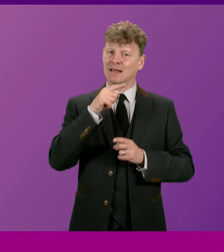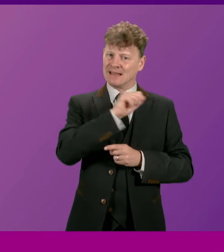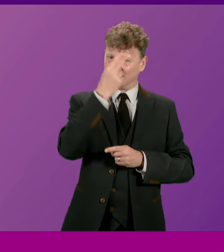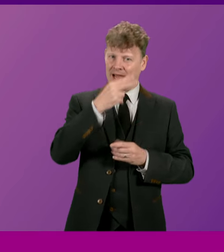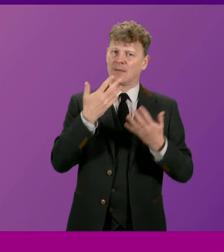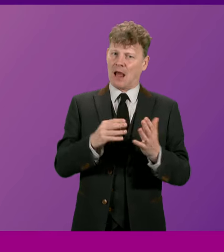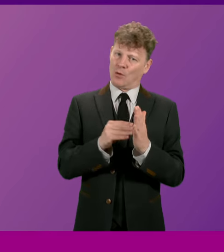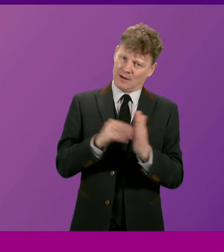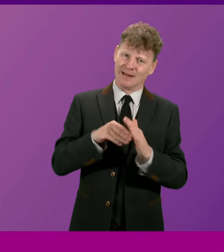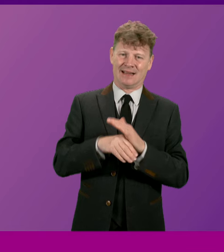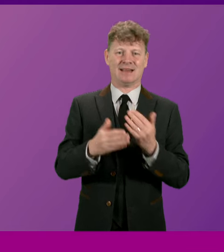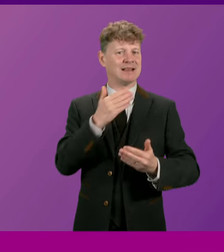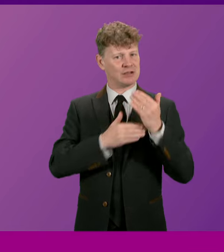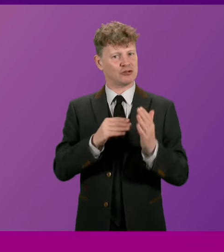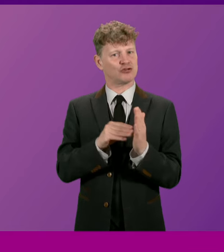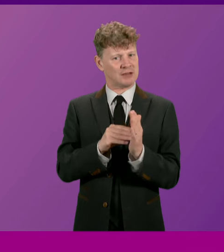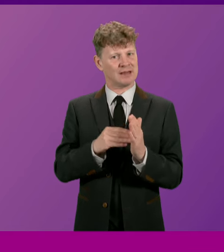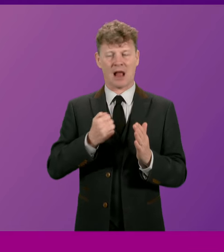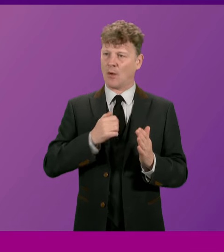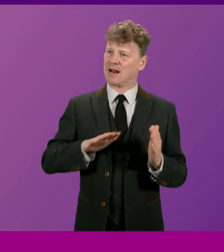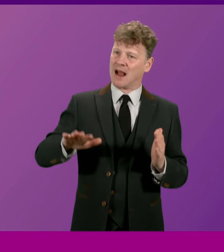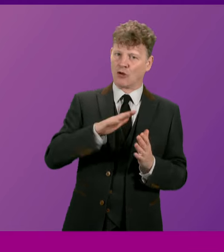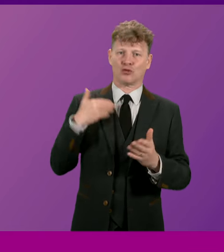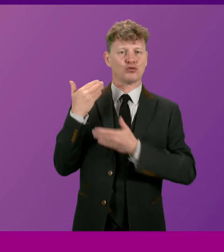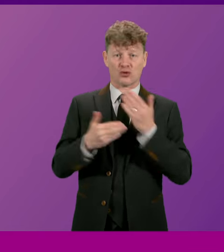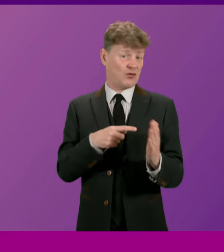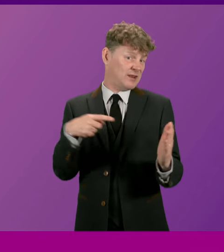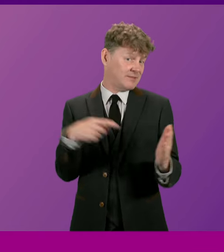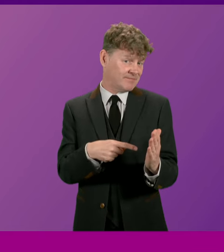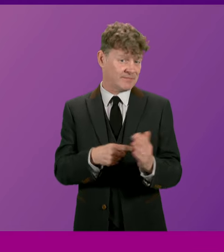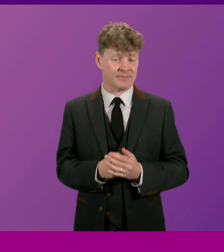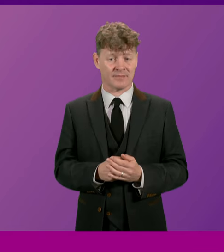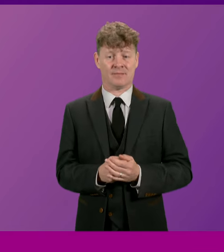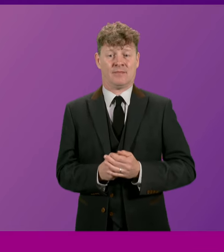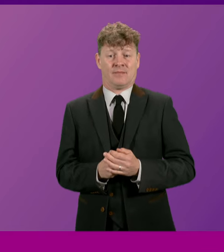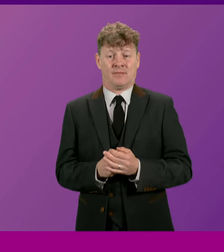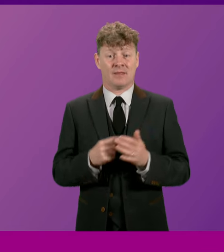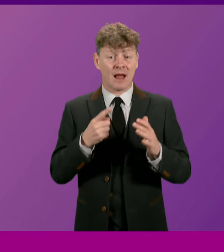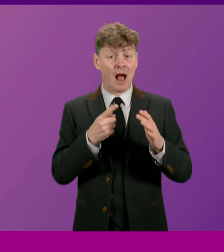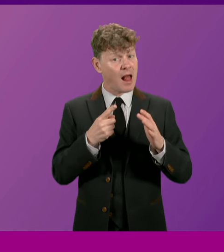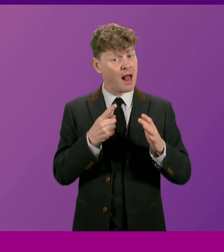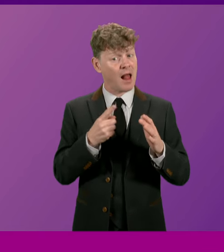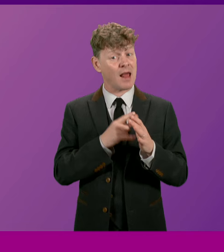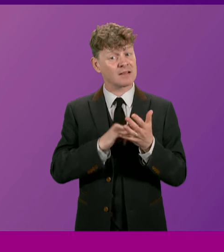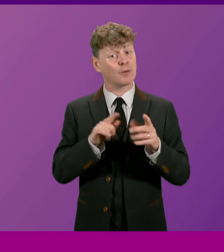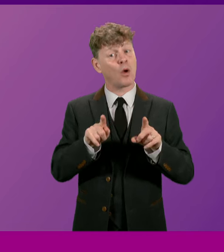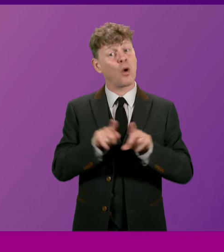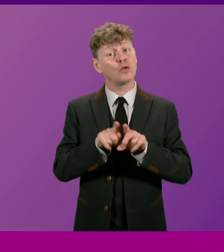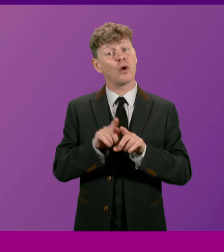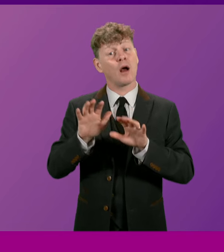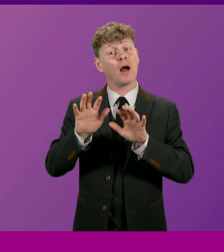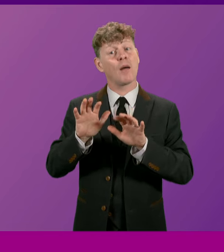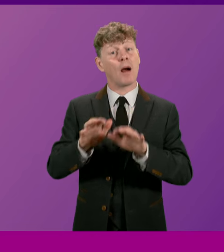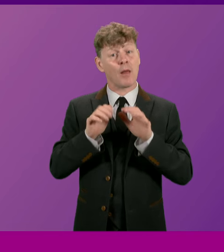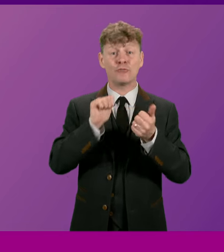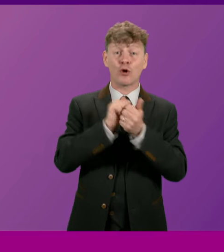and secured his place in our national story. Now, many people may not know this, but Alex Salmond was also a parliamentary colleague of